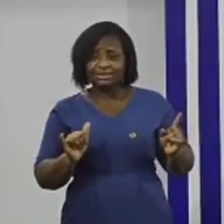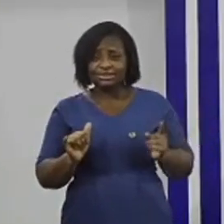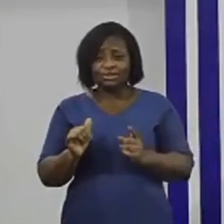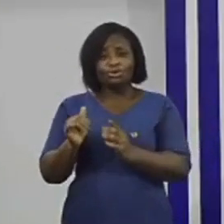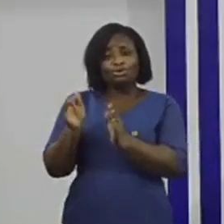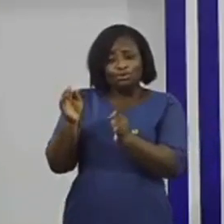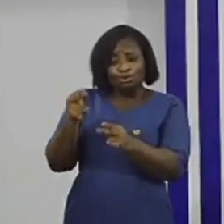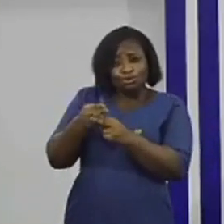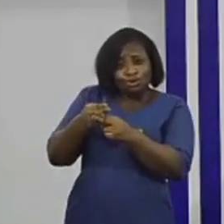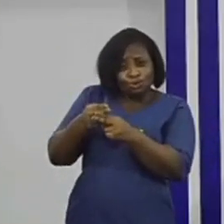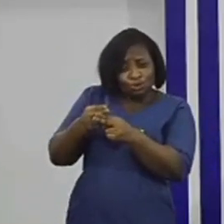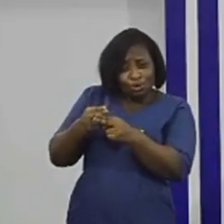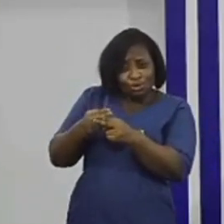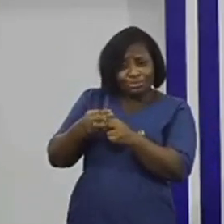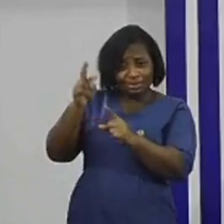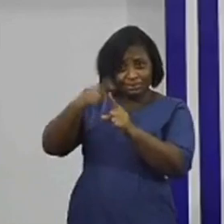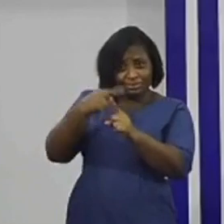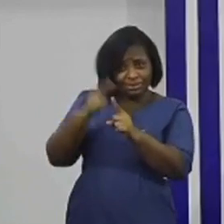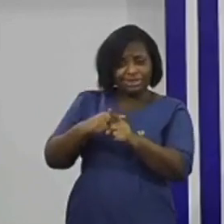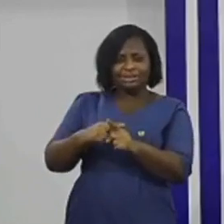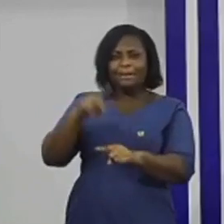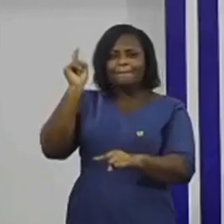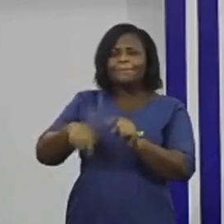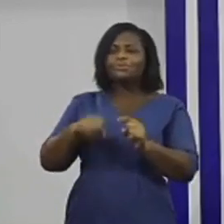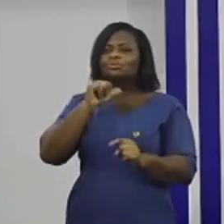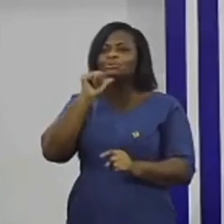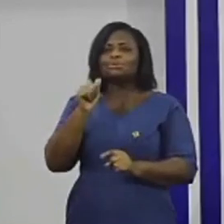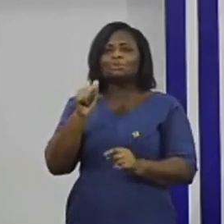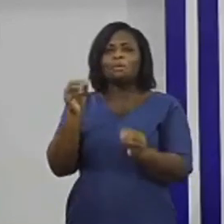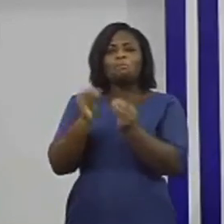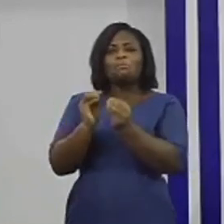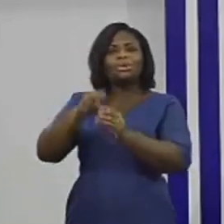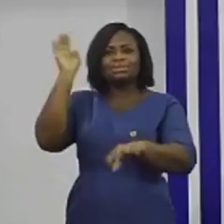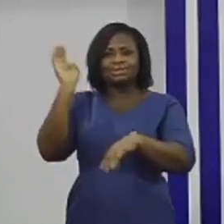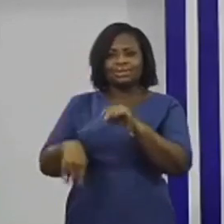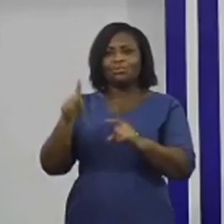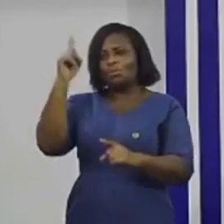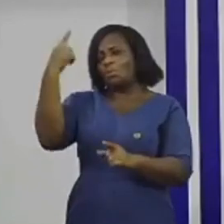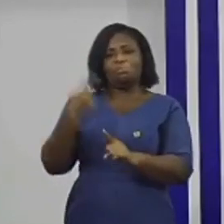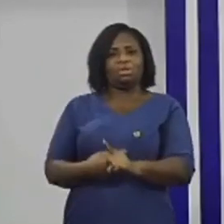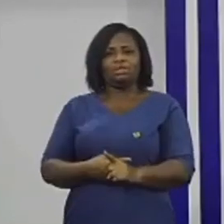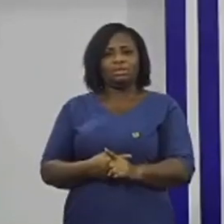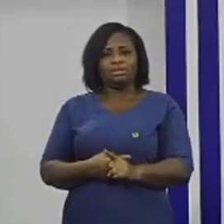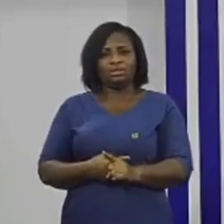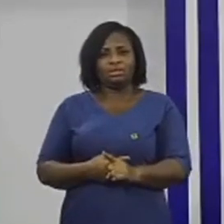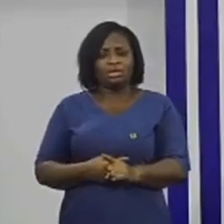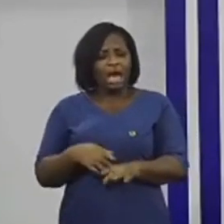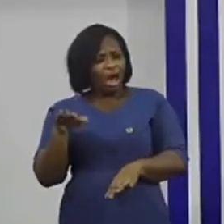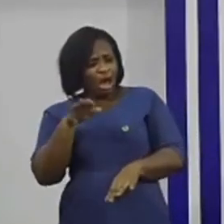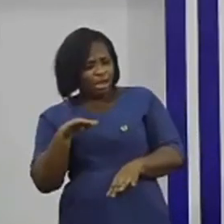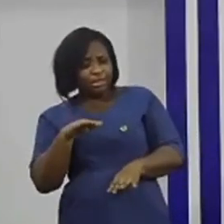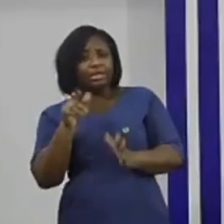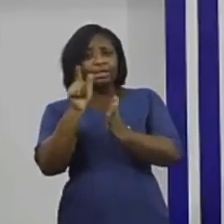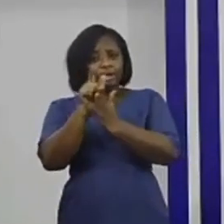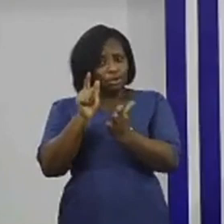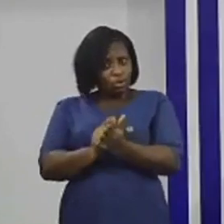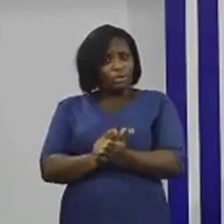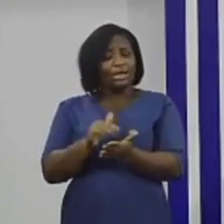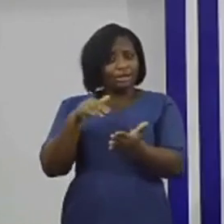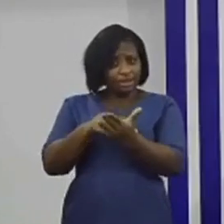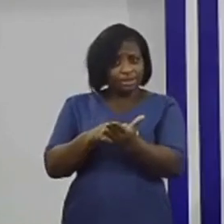tenants should not exceed more than a month's rent. Under Section 27 of the law,